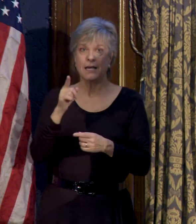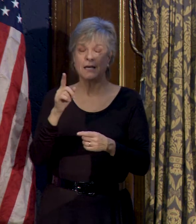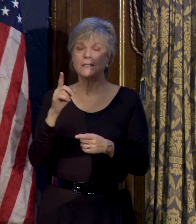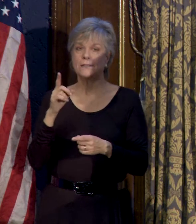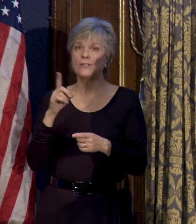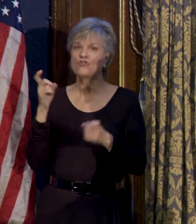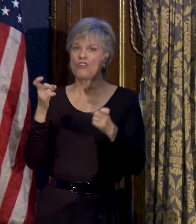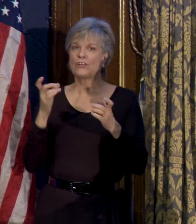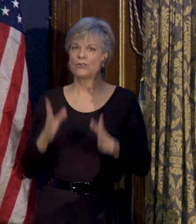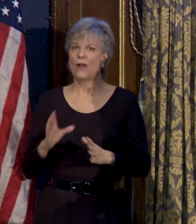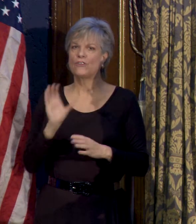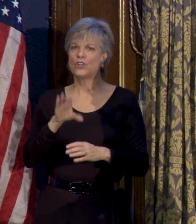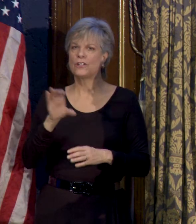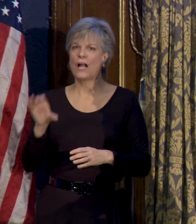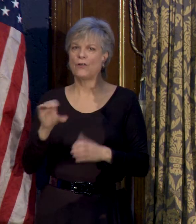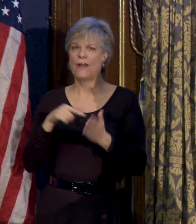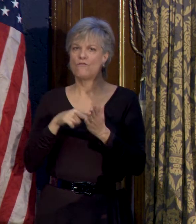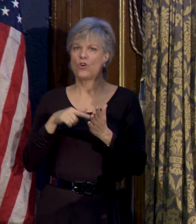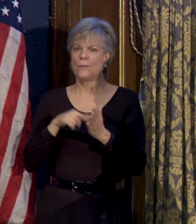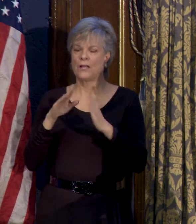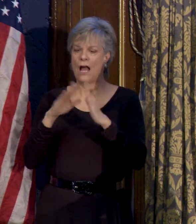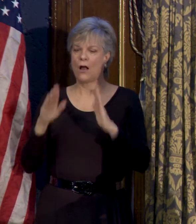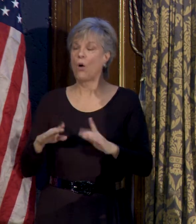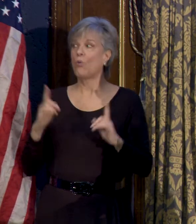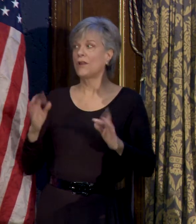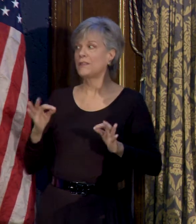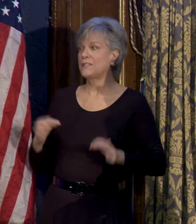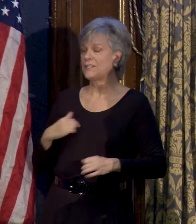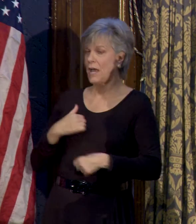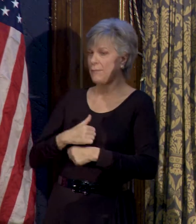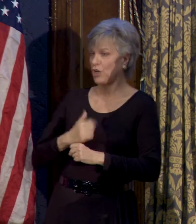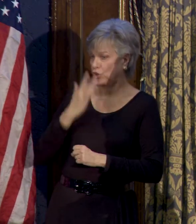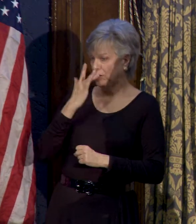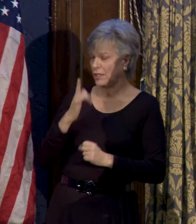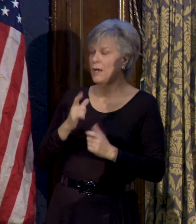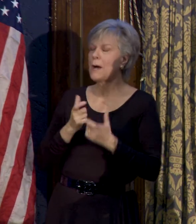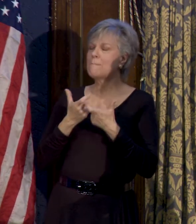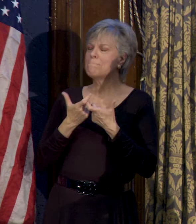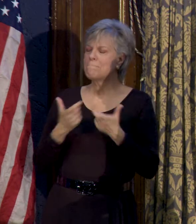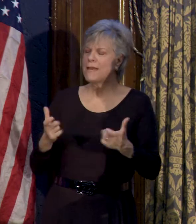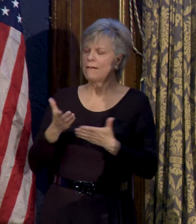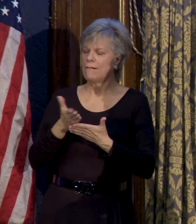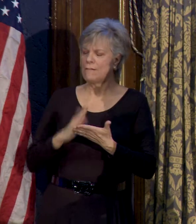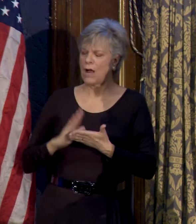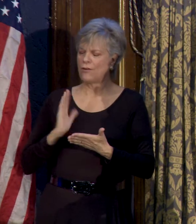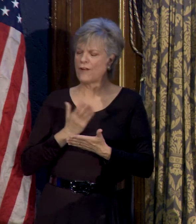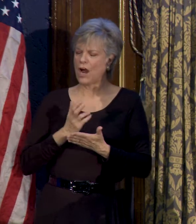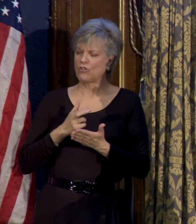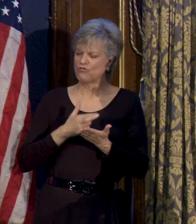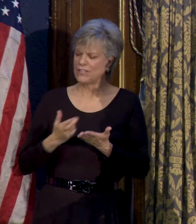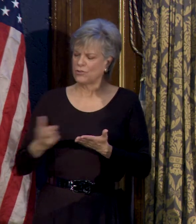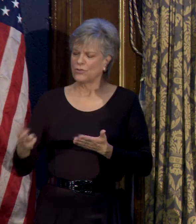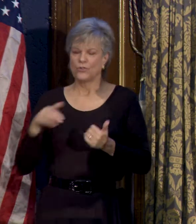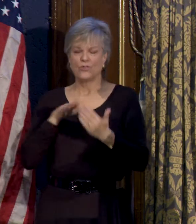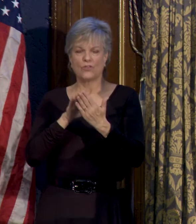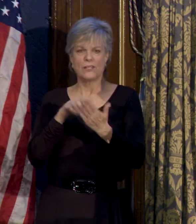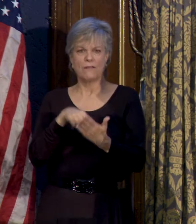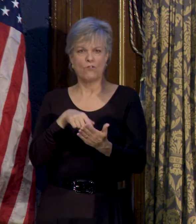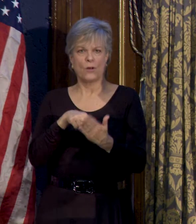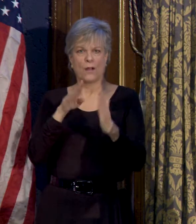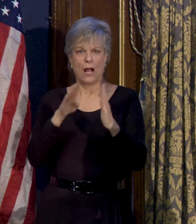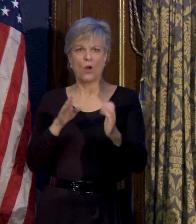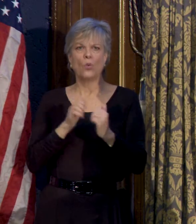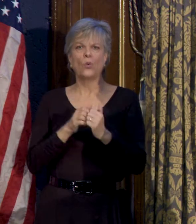early on is that a significant portion of our resources to address affordable housing would be